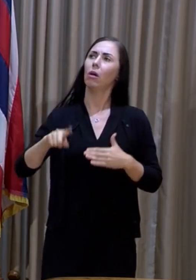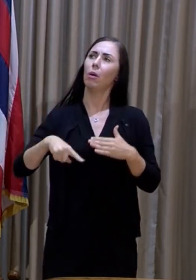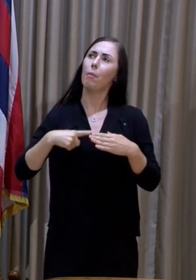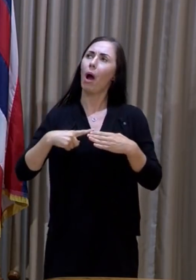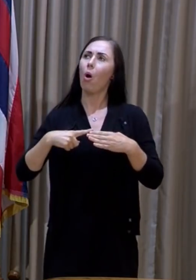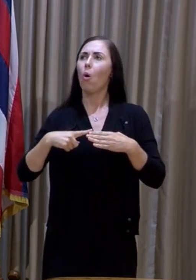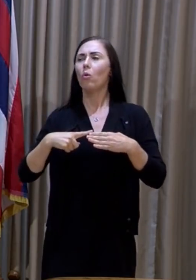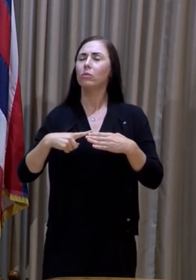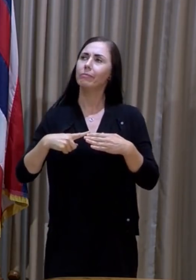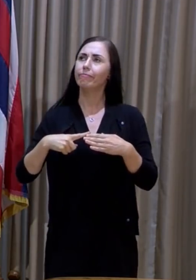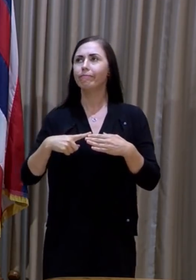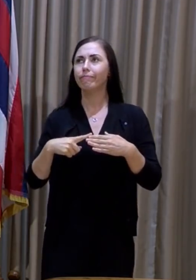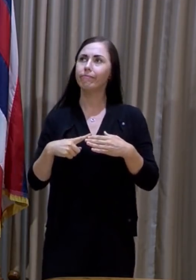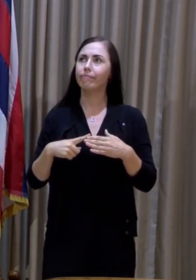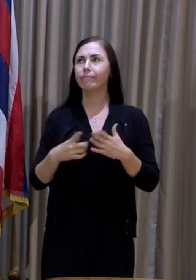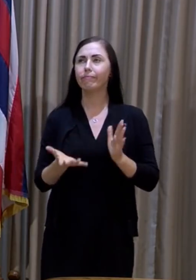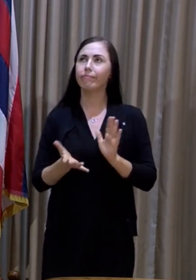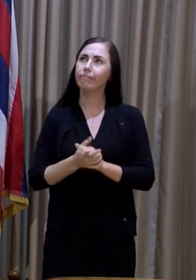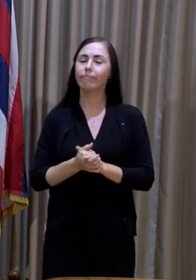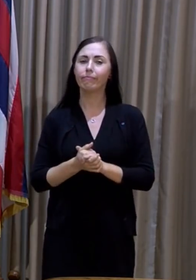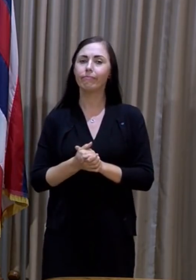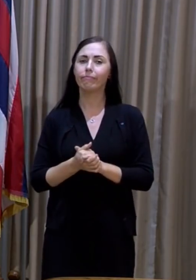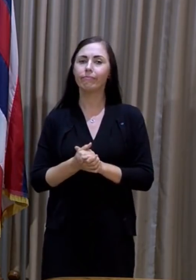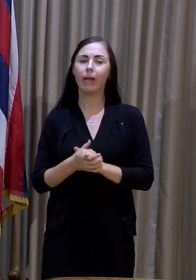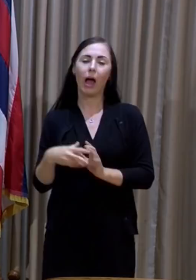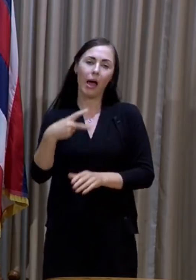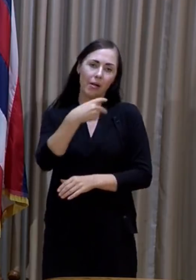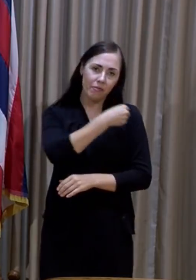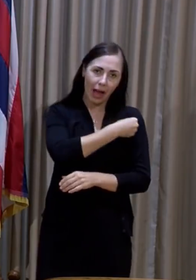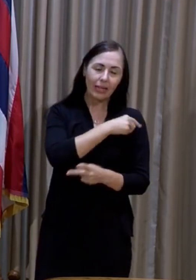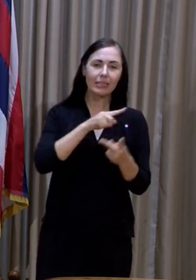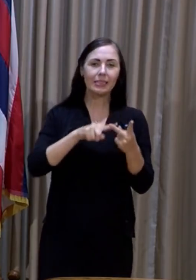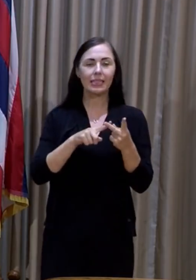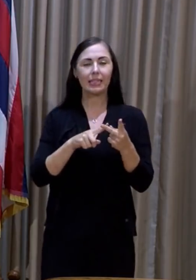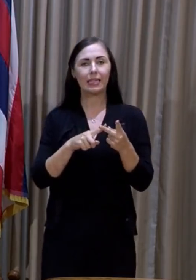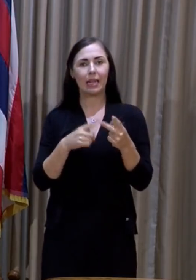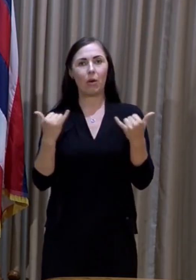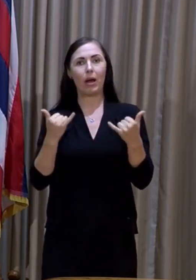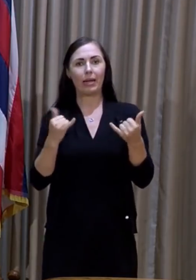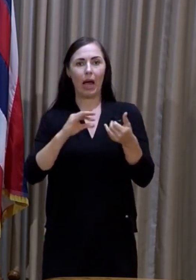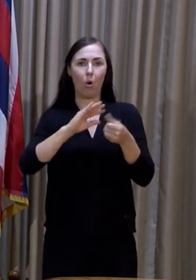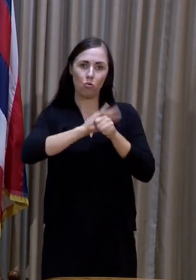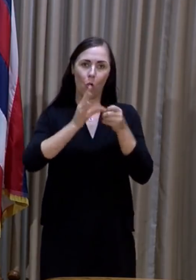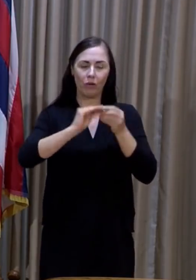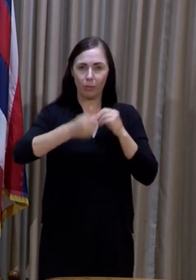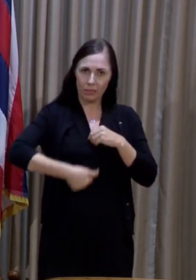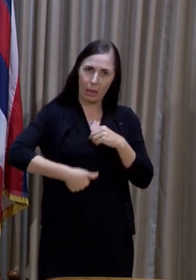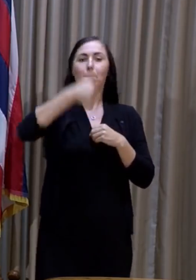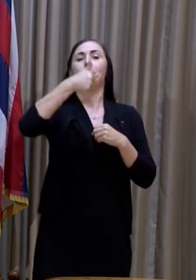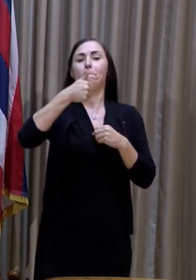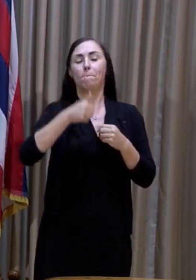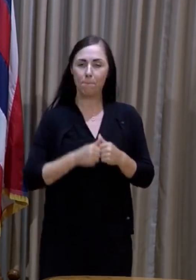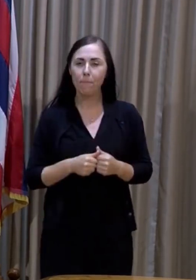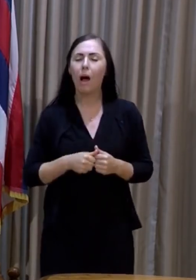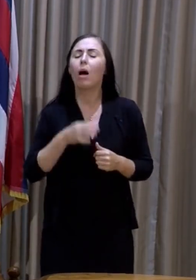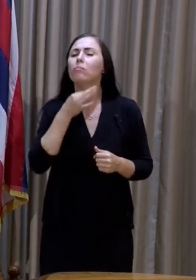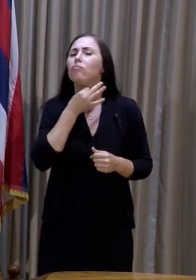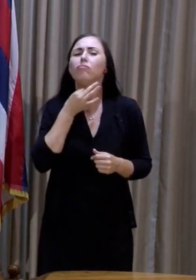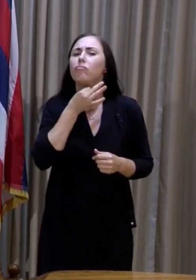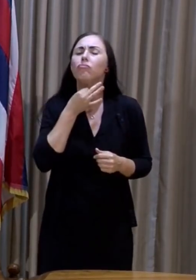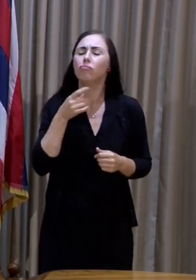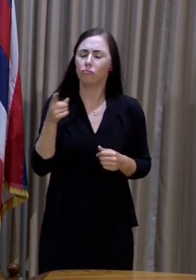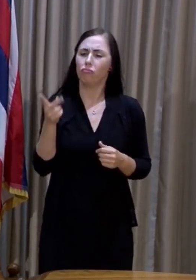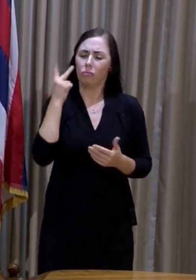vaccinations and the current surge. Dr. Char, do you see any evidence